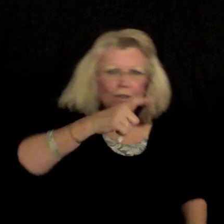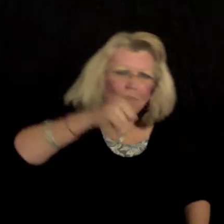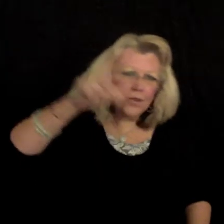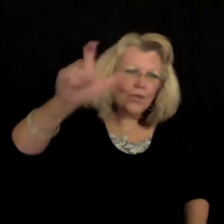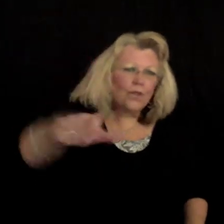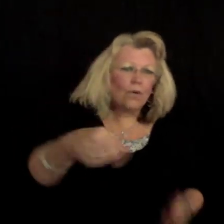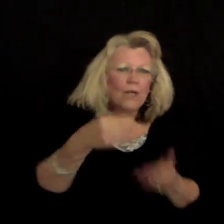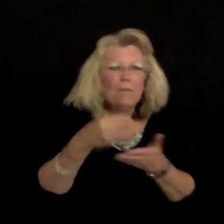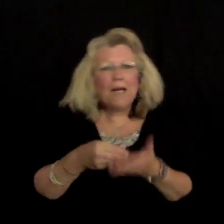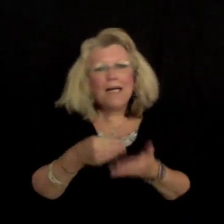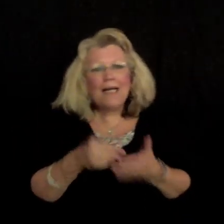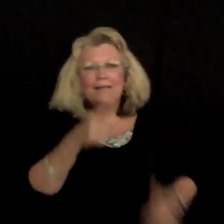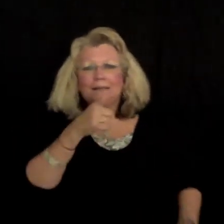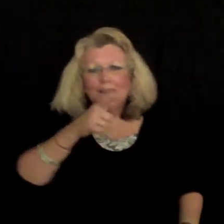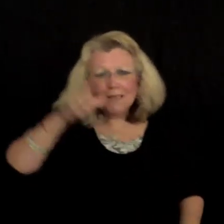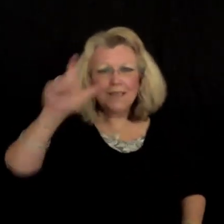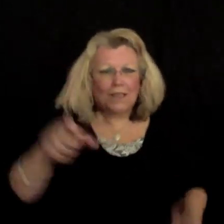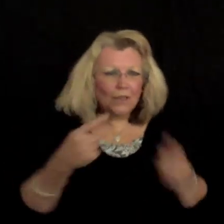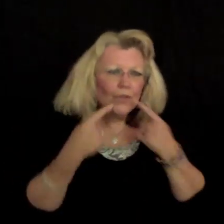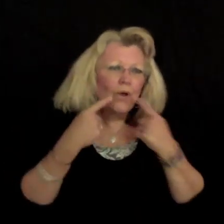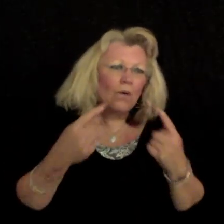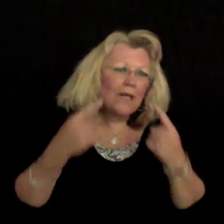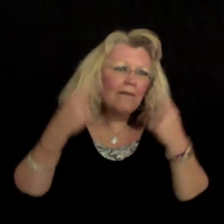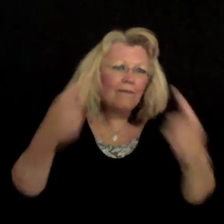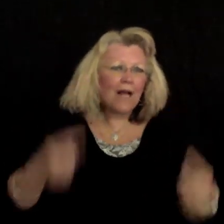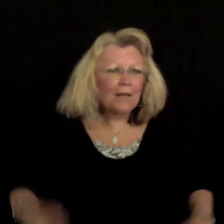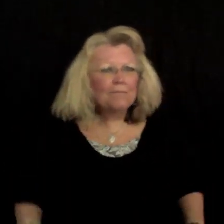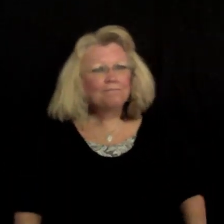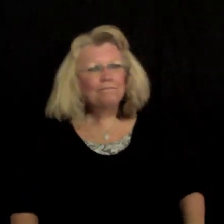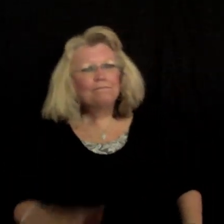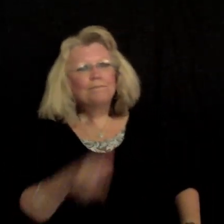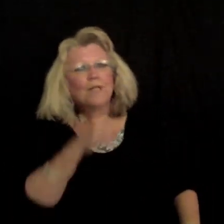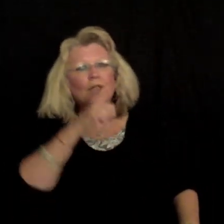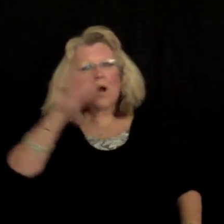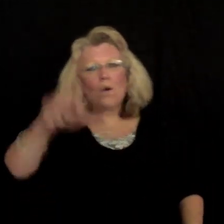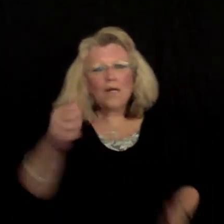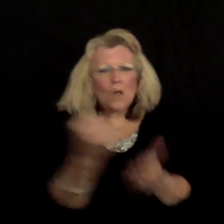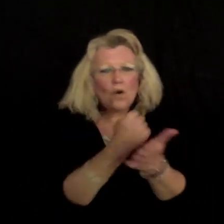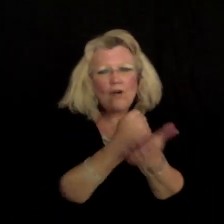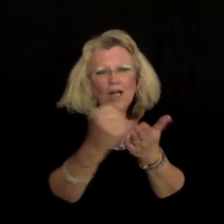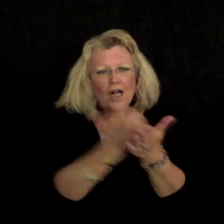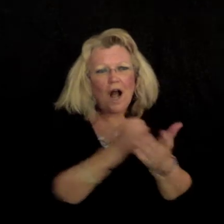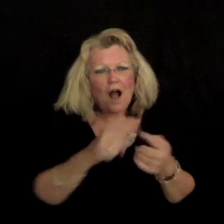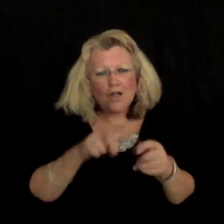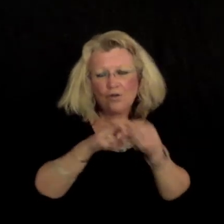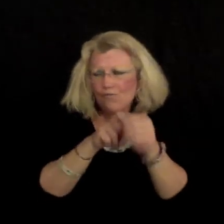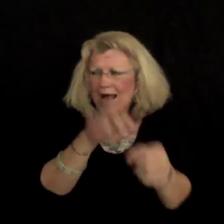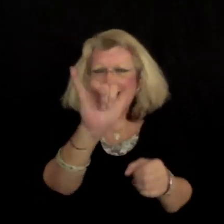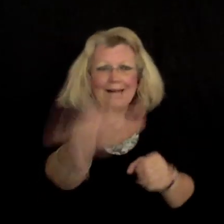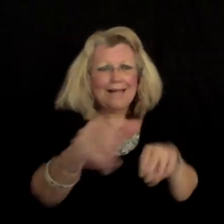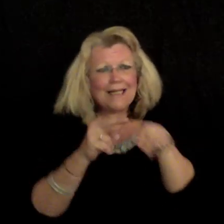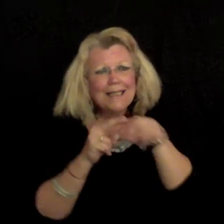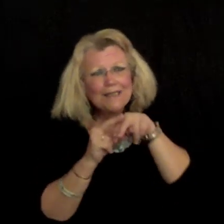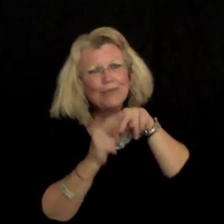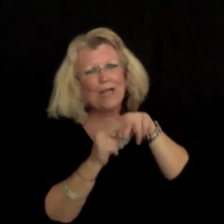Don't need money, don't take fame Don't need a credit card to ride this train